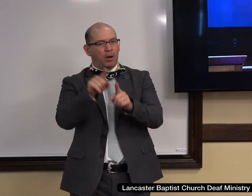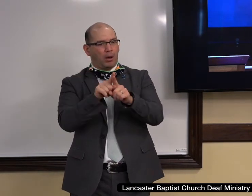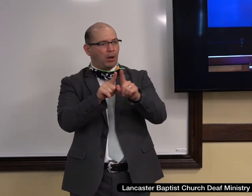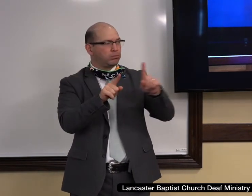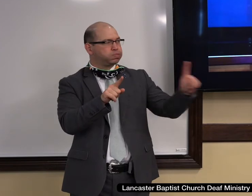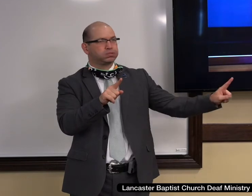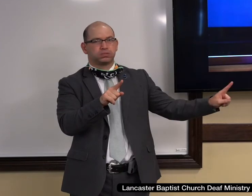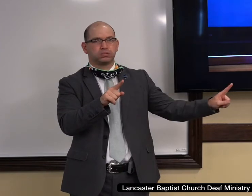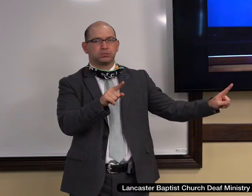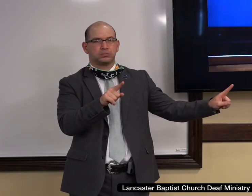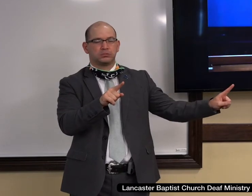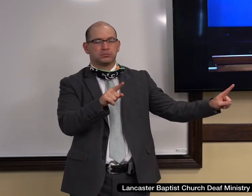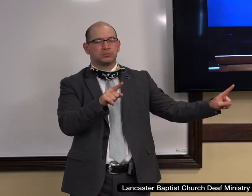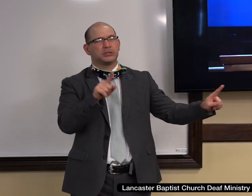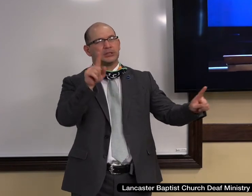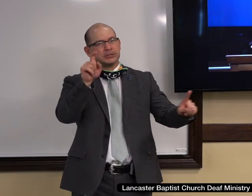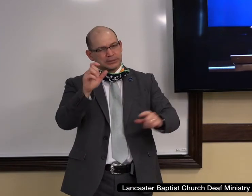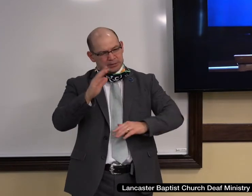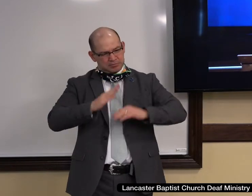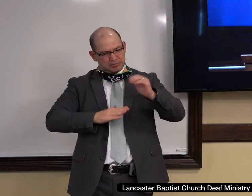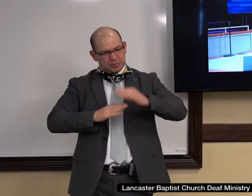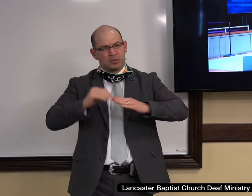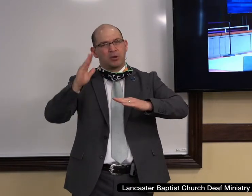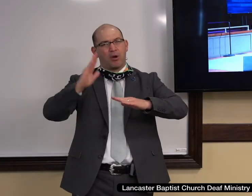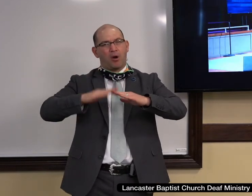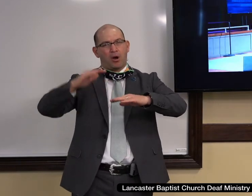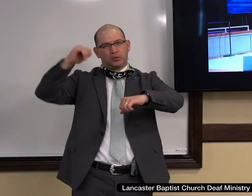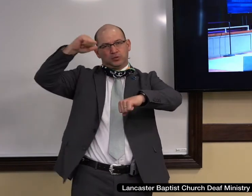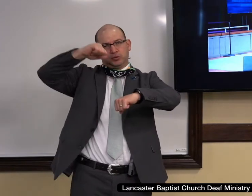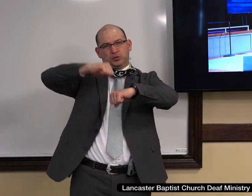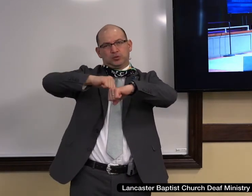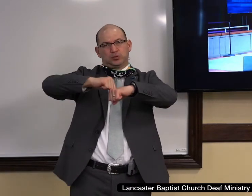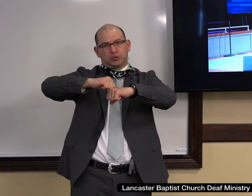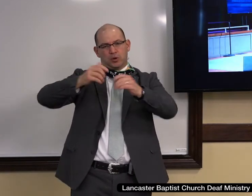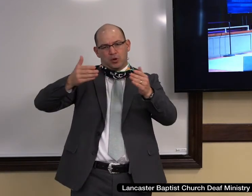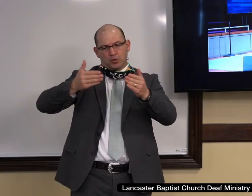make sure that you're building on the cornerstone. Let's stand together, shall we?